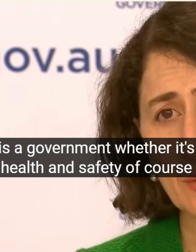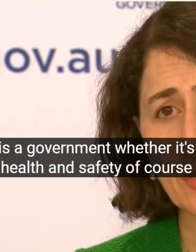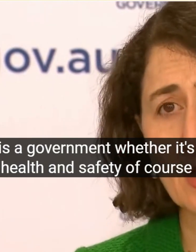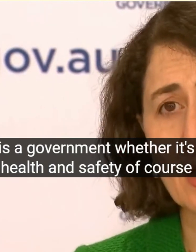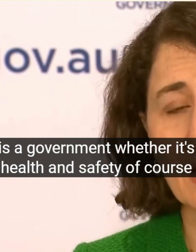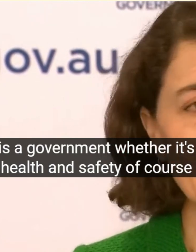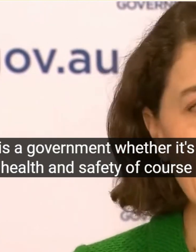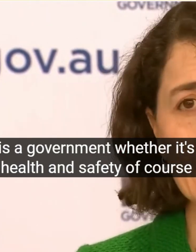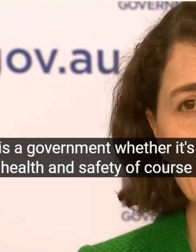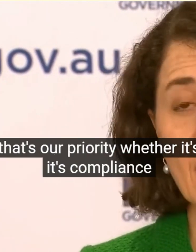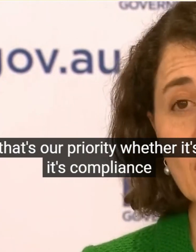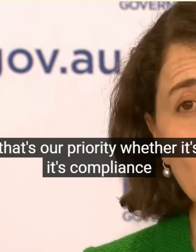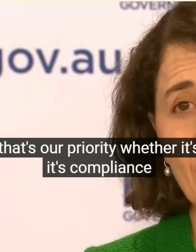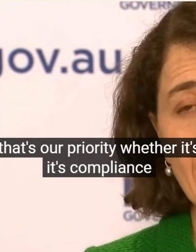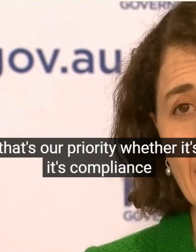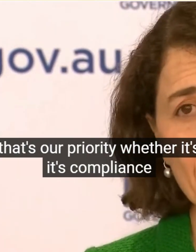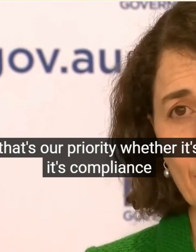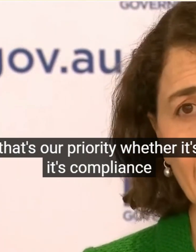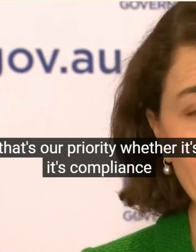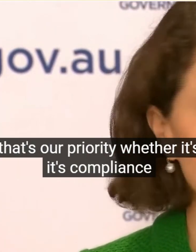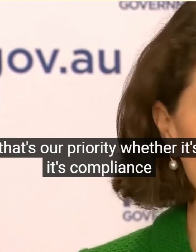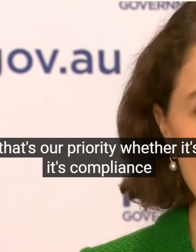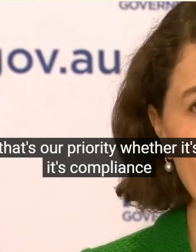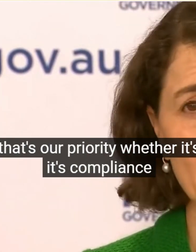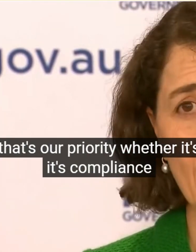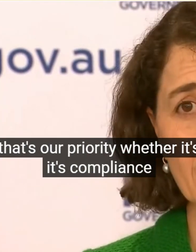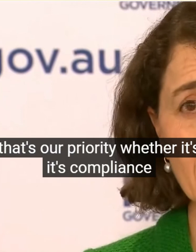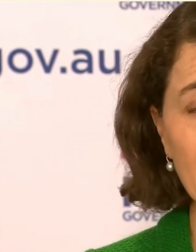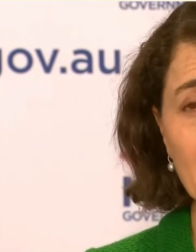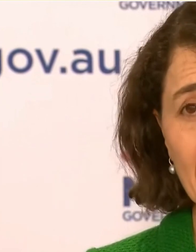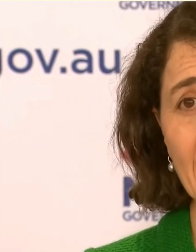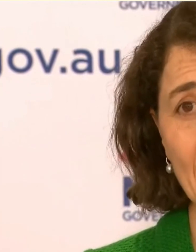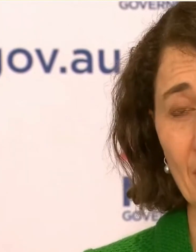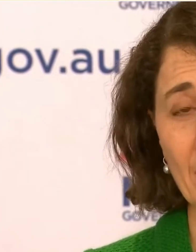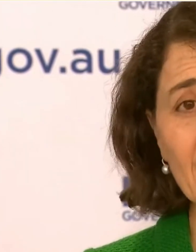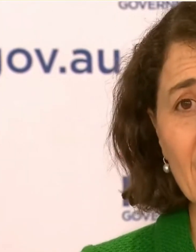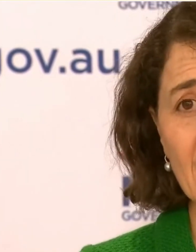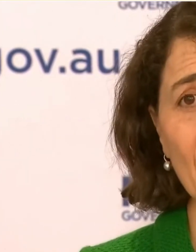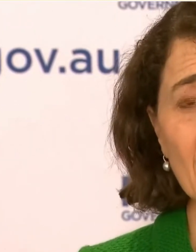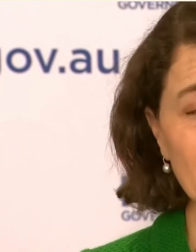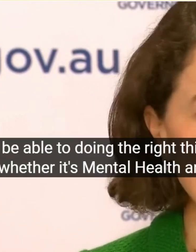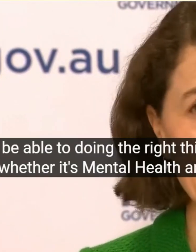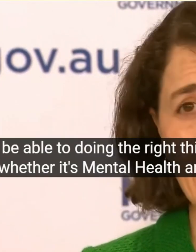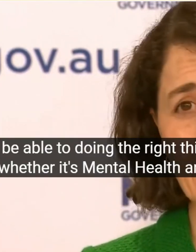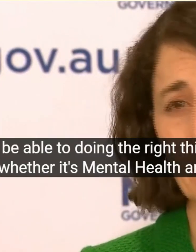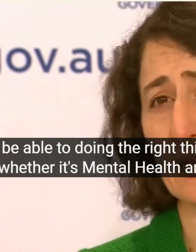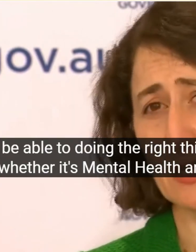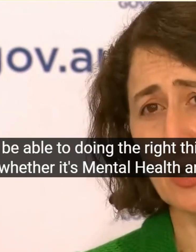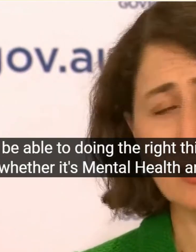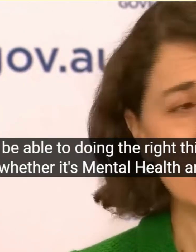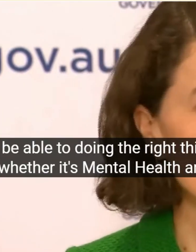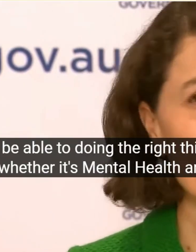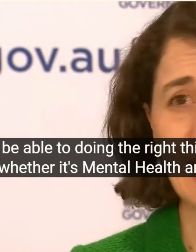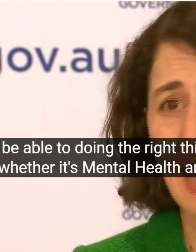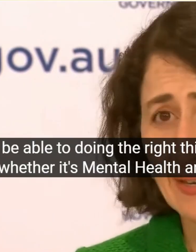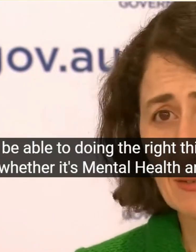Whether It Mental Health And I Just Want To Thank Everybody In Team NSW This Has Been A Team Effort As Far As The Pandemic Has